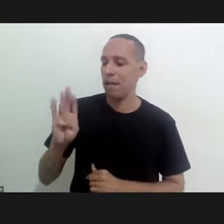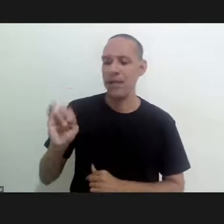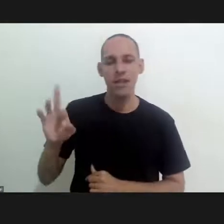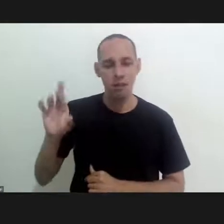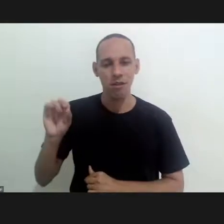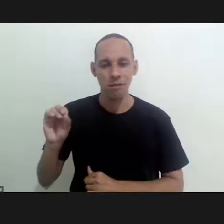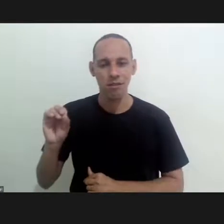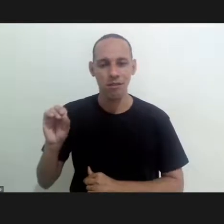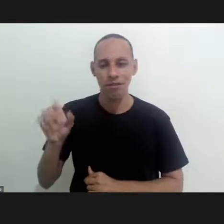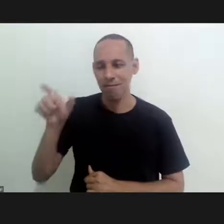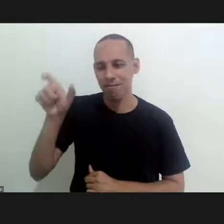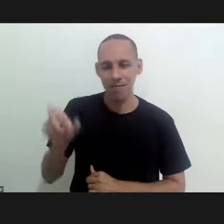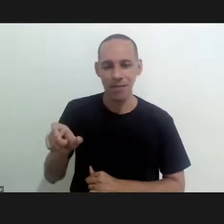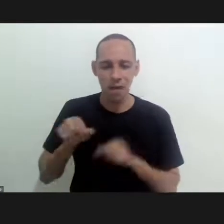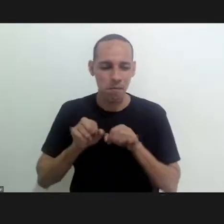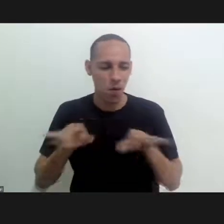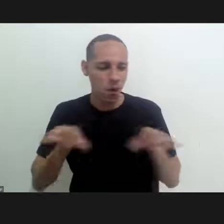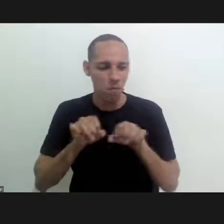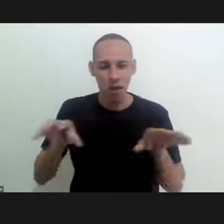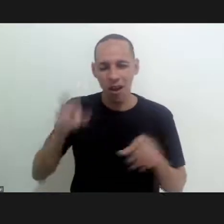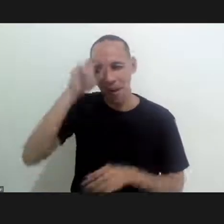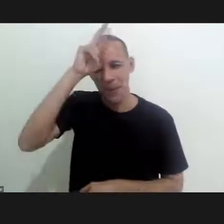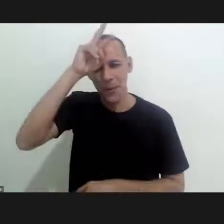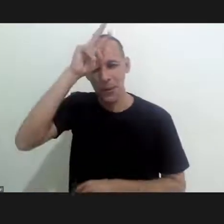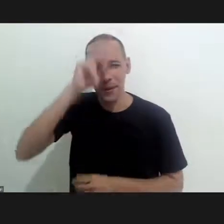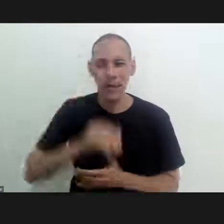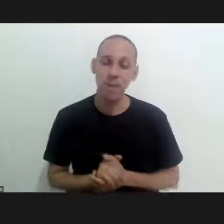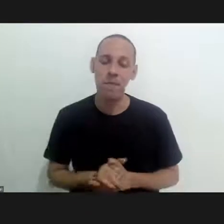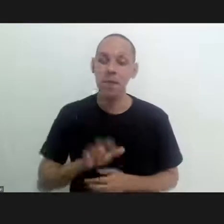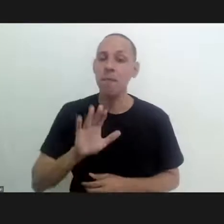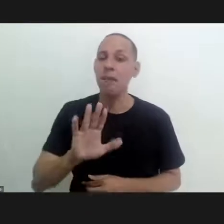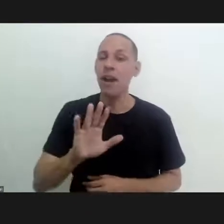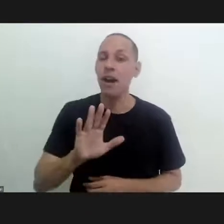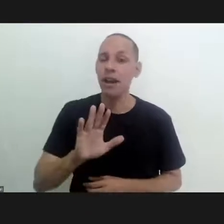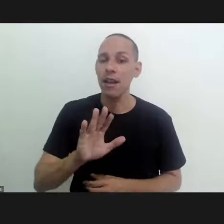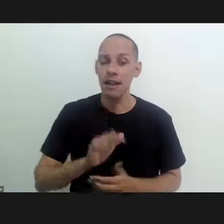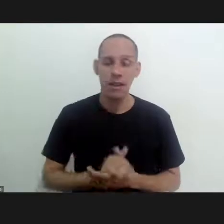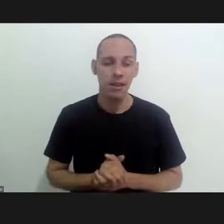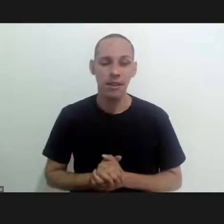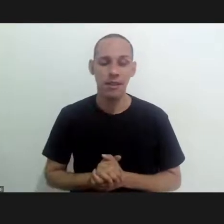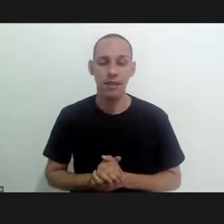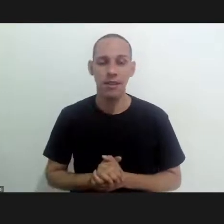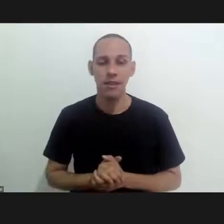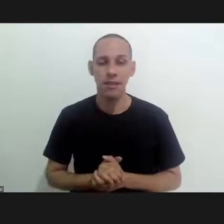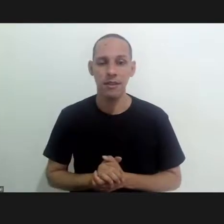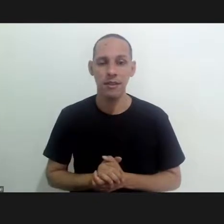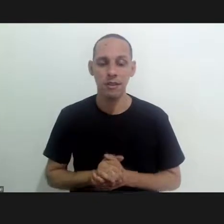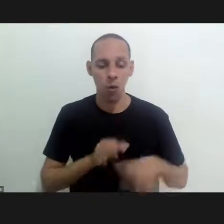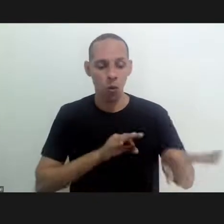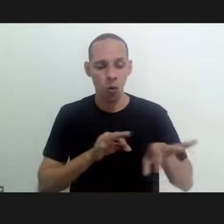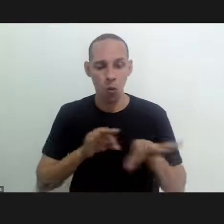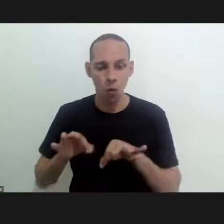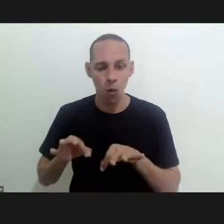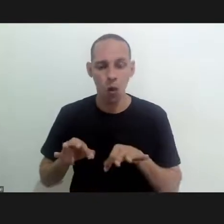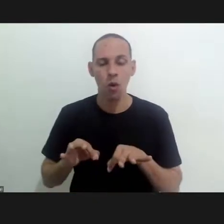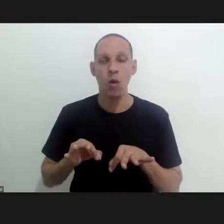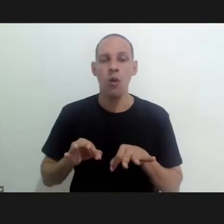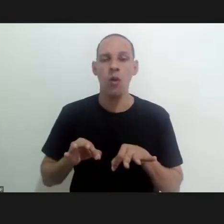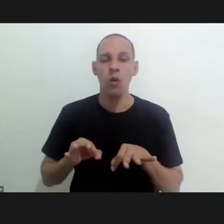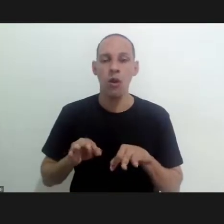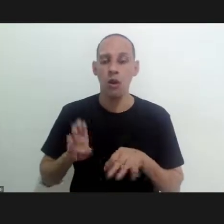main vector, the kissing bug that we have but above all the control